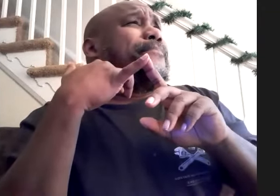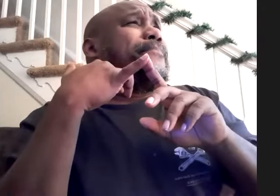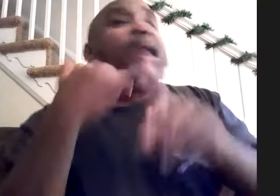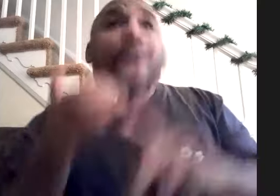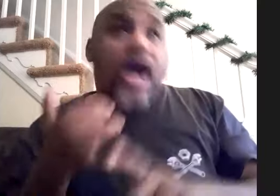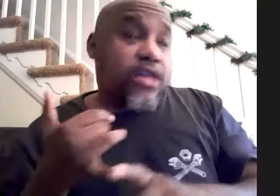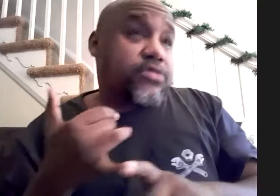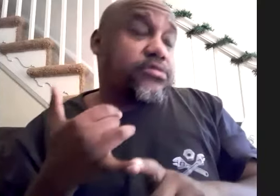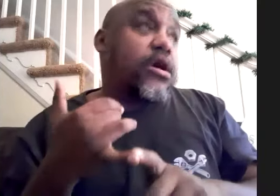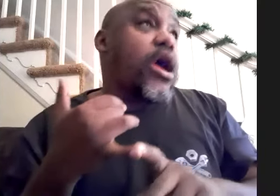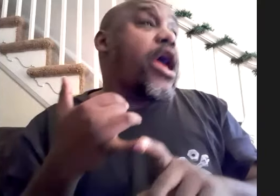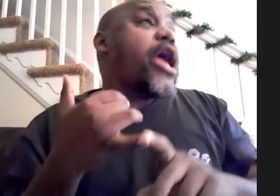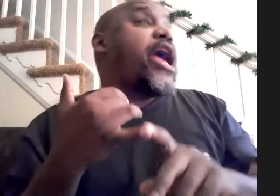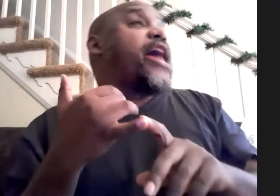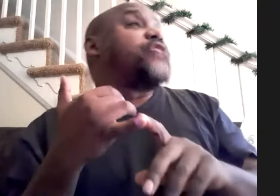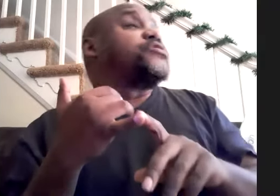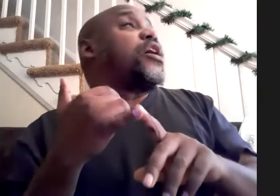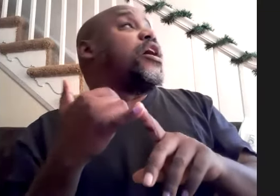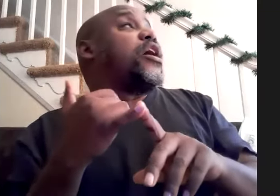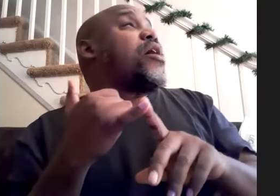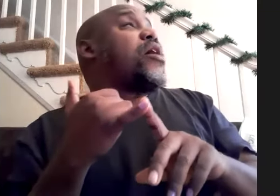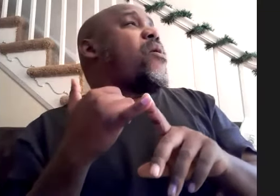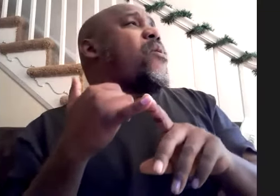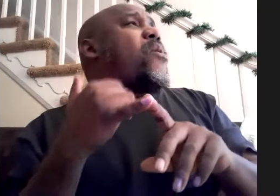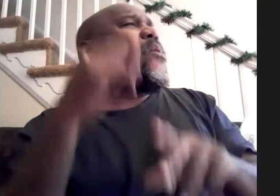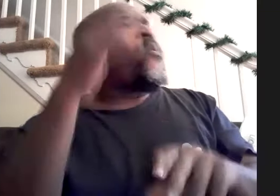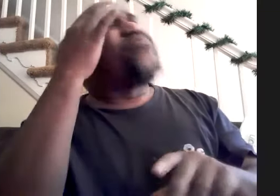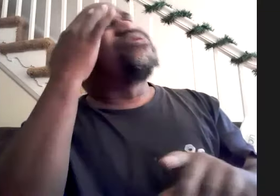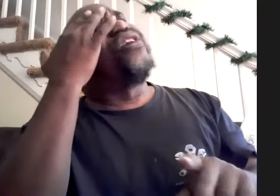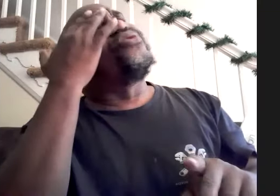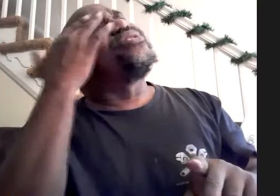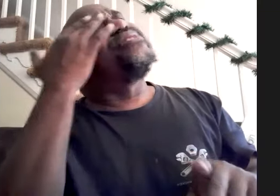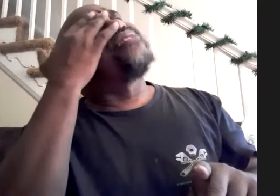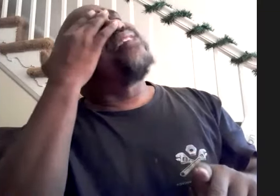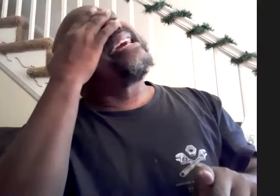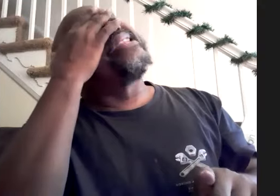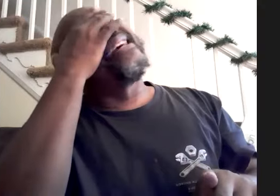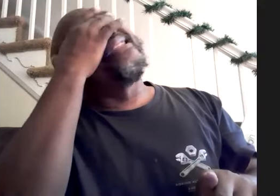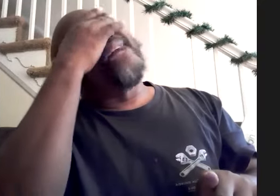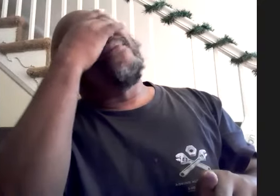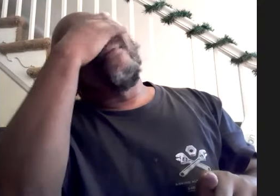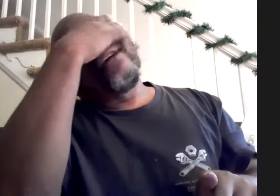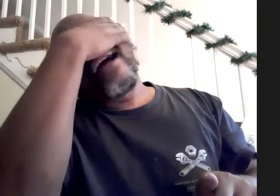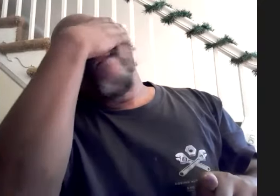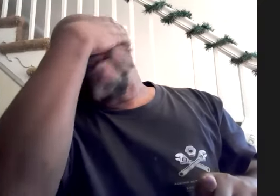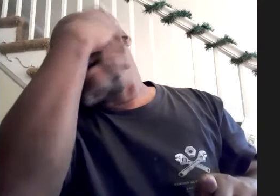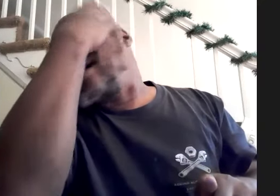mom huh and uh what was the other one i can't think of the name of it right now um